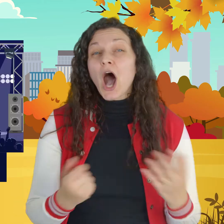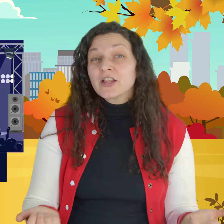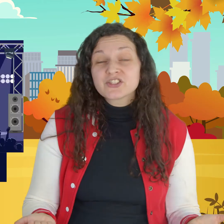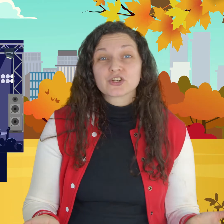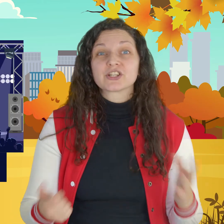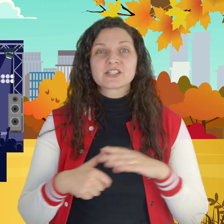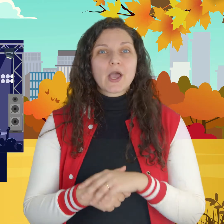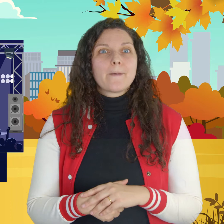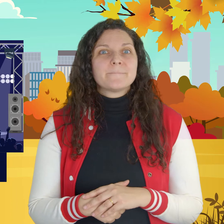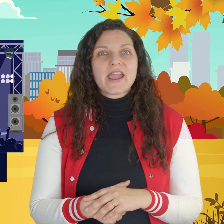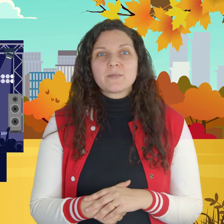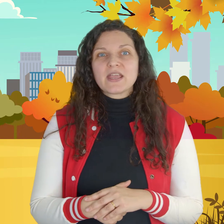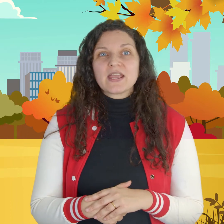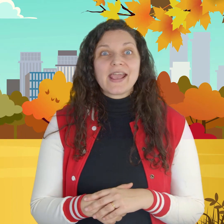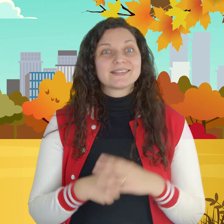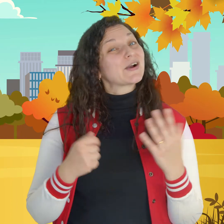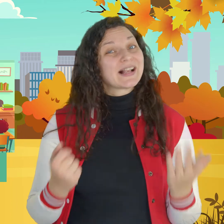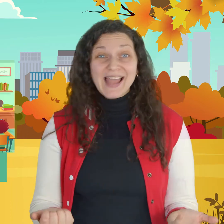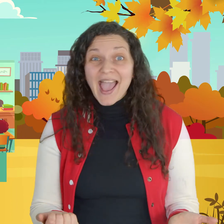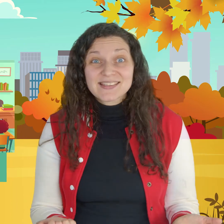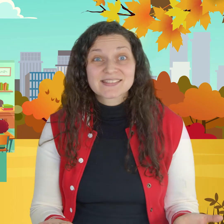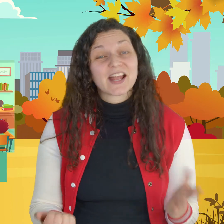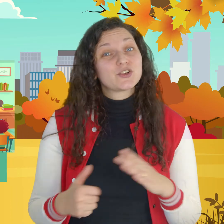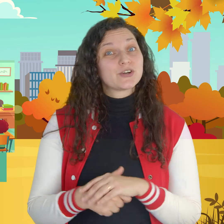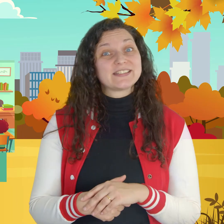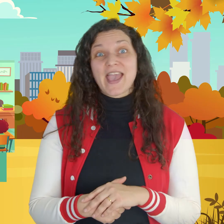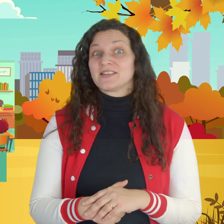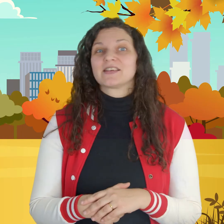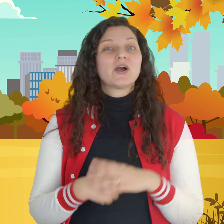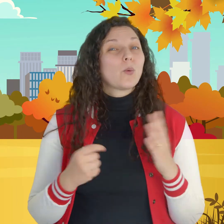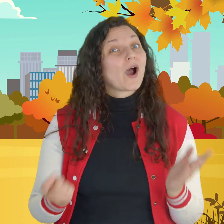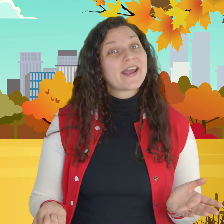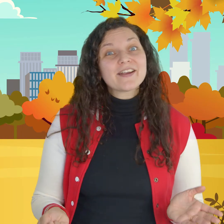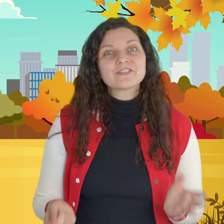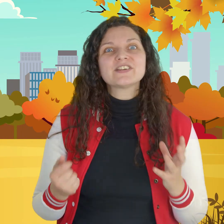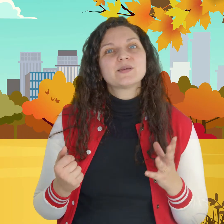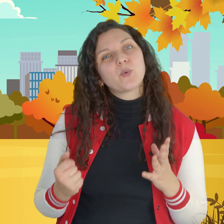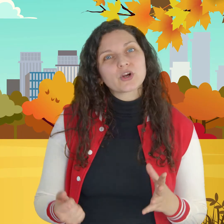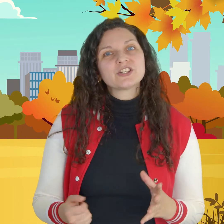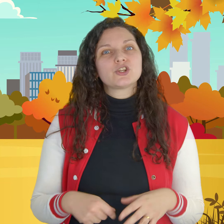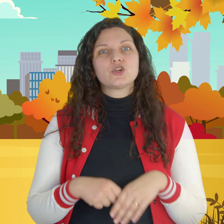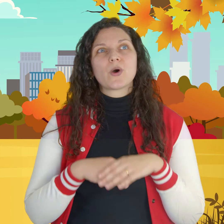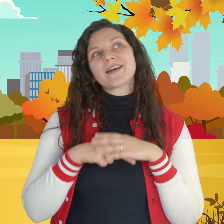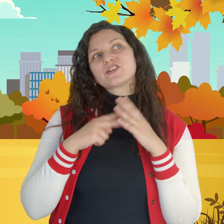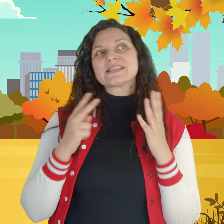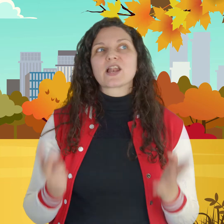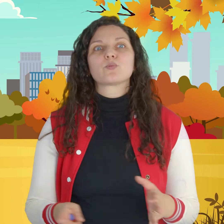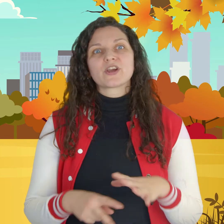concert maybe it's a class that you attend whatever is important to you whatever celebration